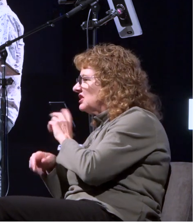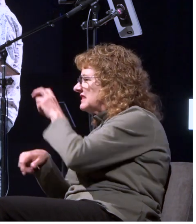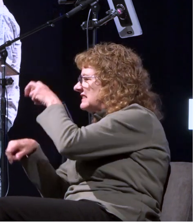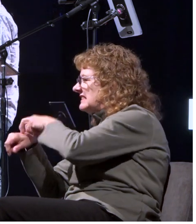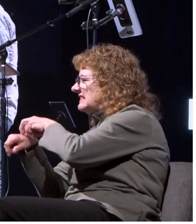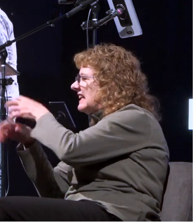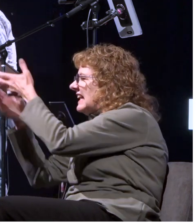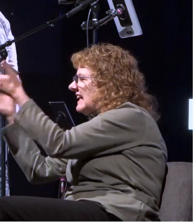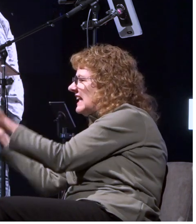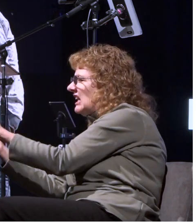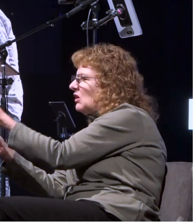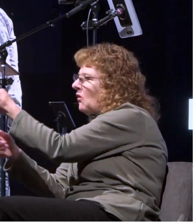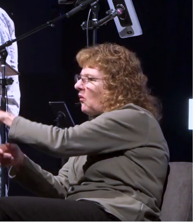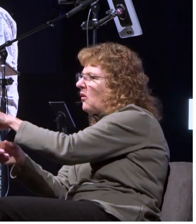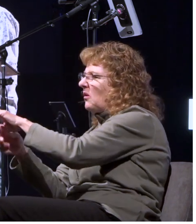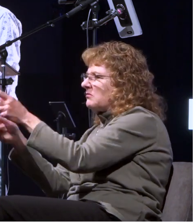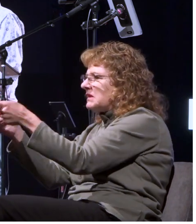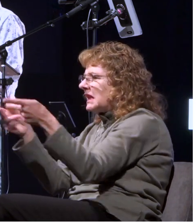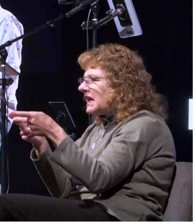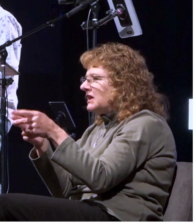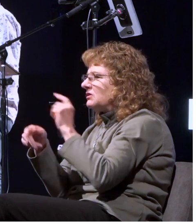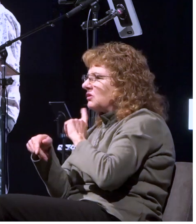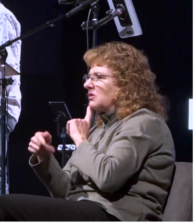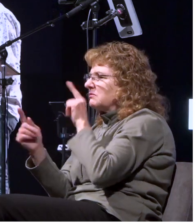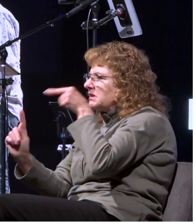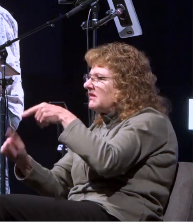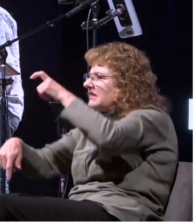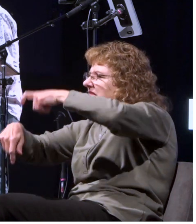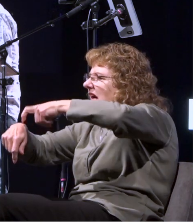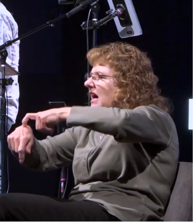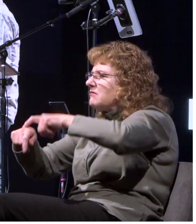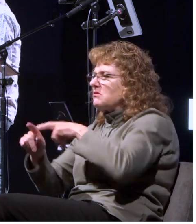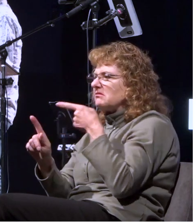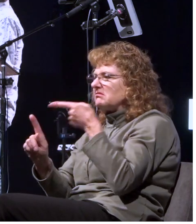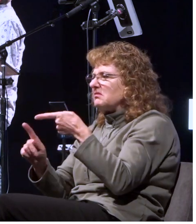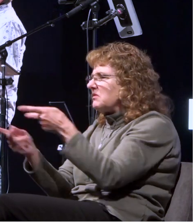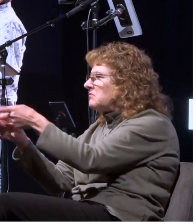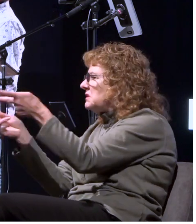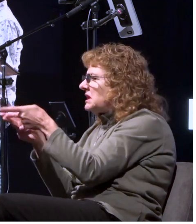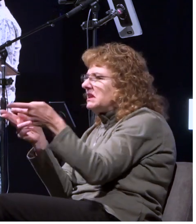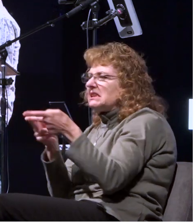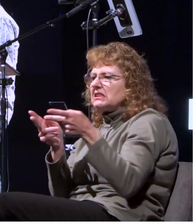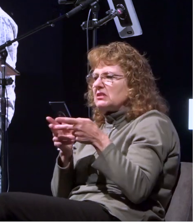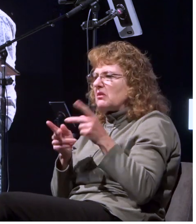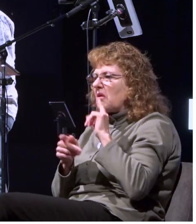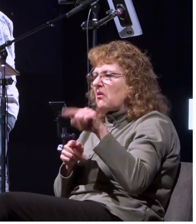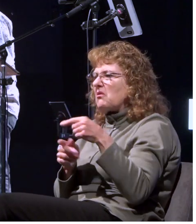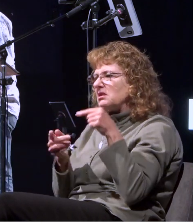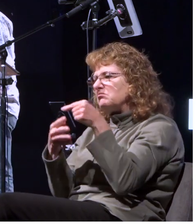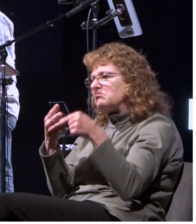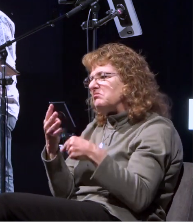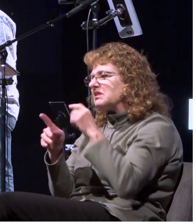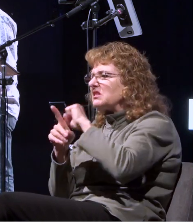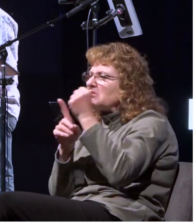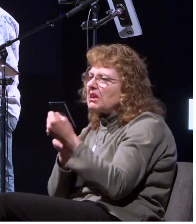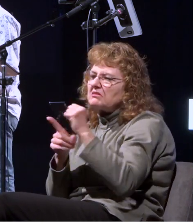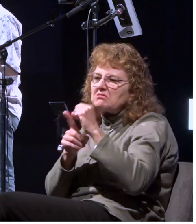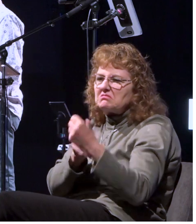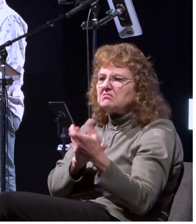limited you know the idea to a specific time or specific place or specific circumstance of his choosing rather